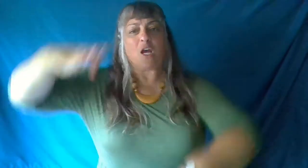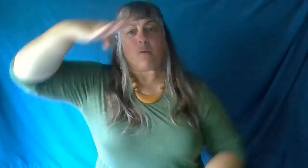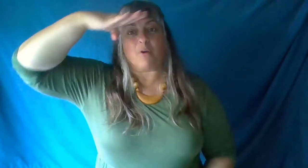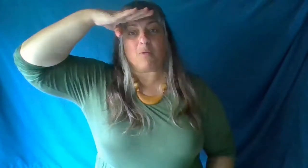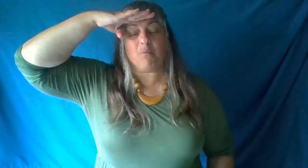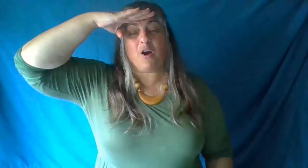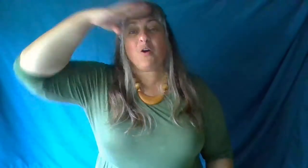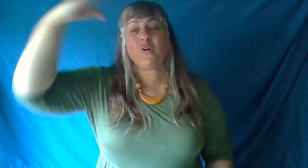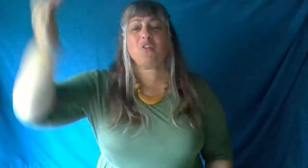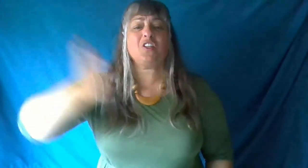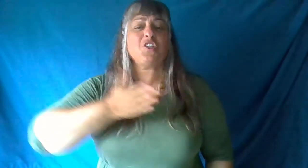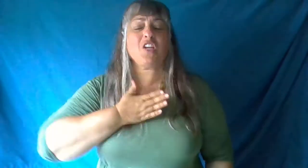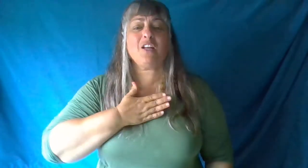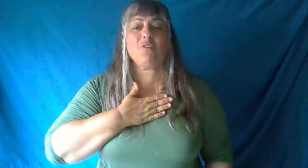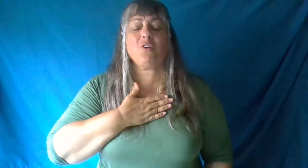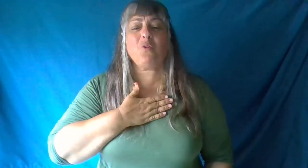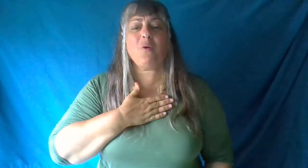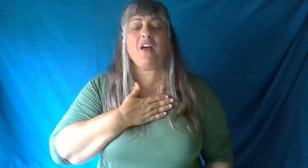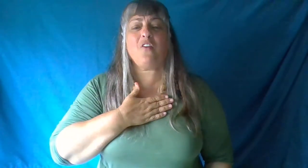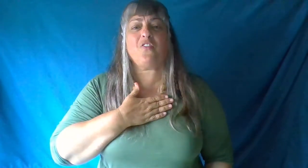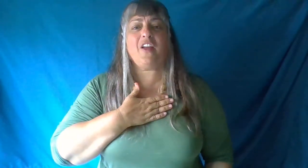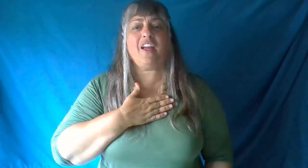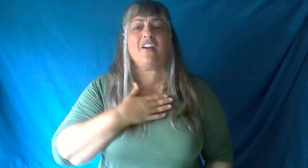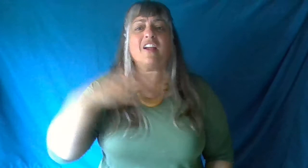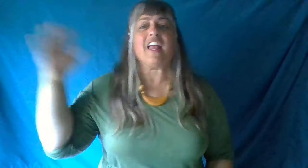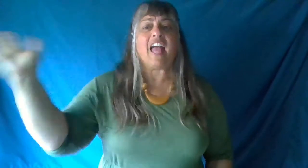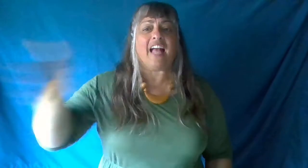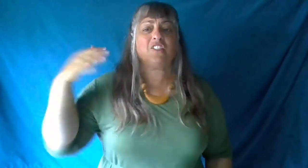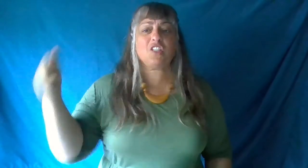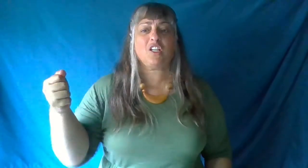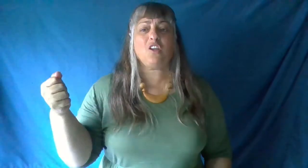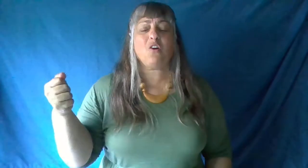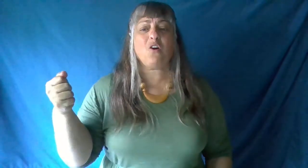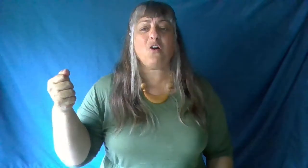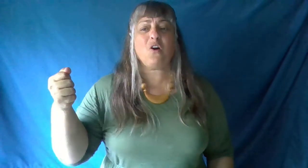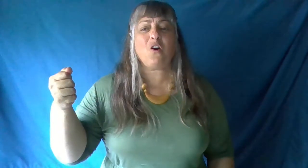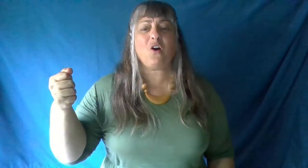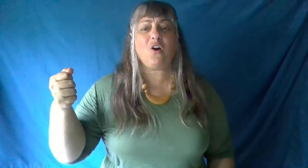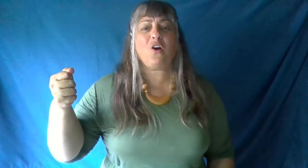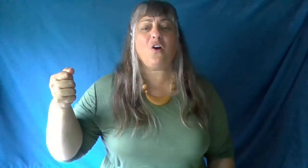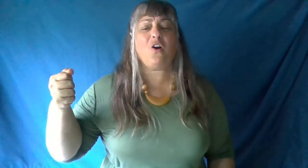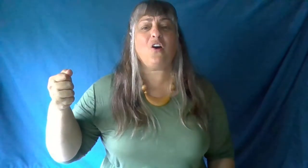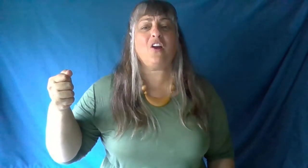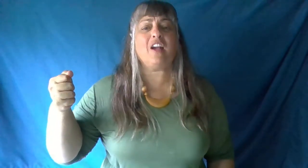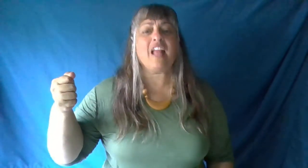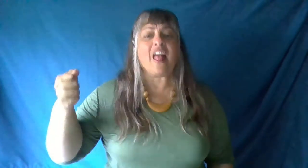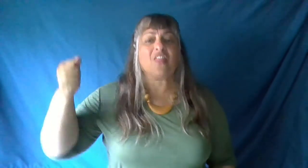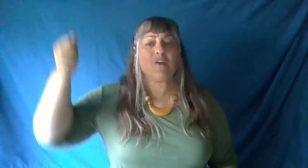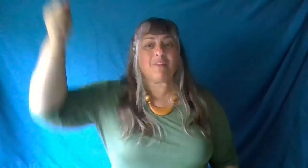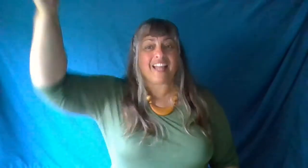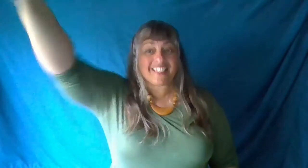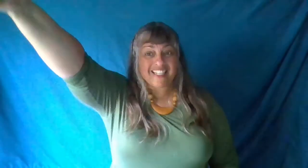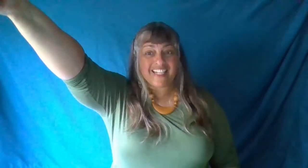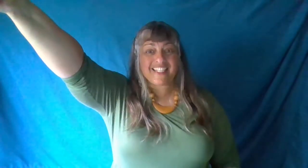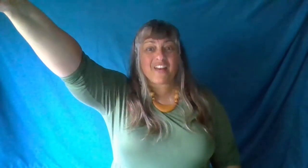promote the general welfare, and secure the blessings of